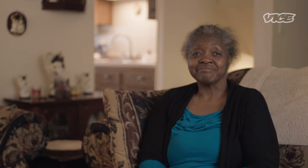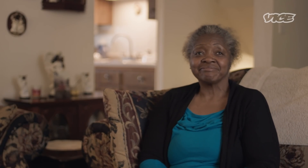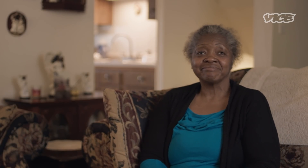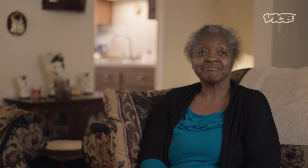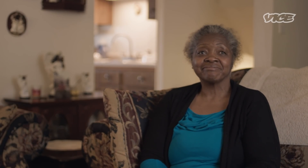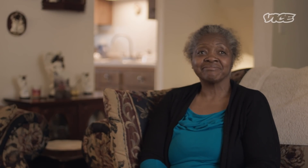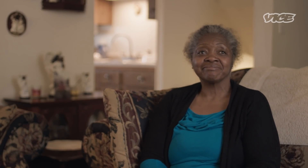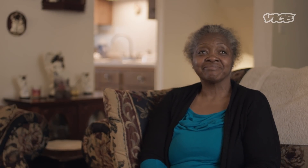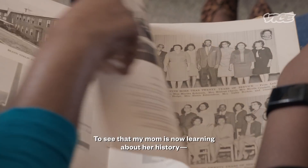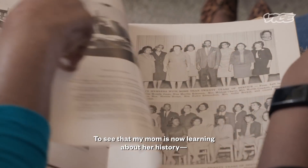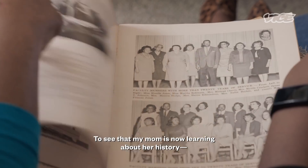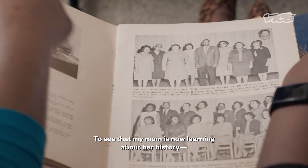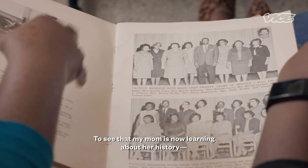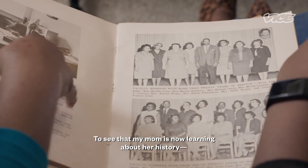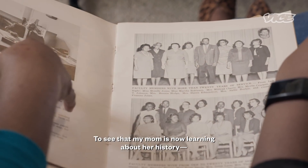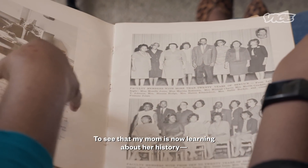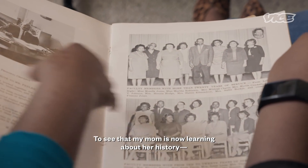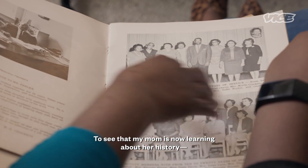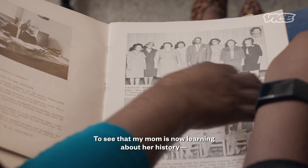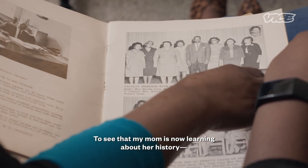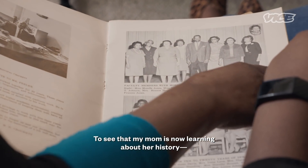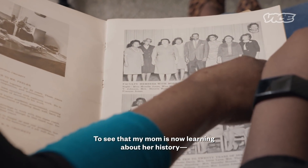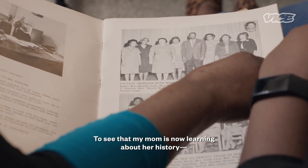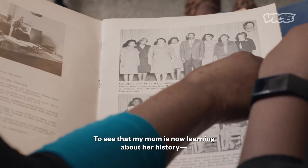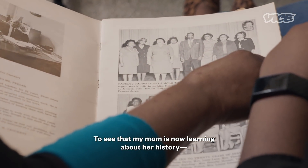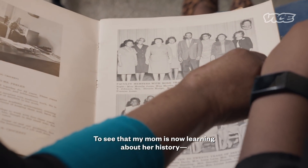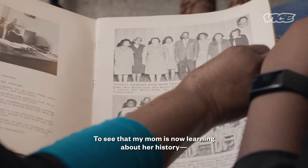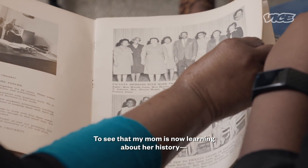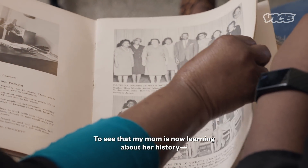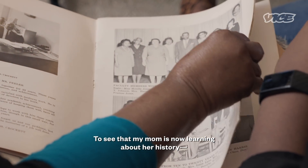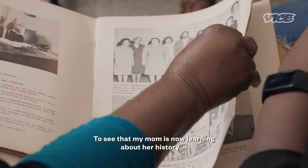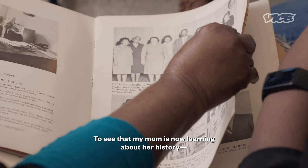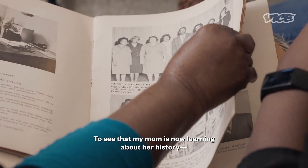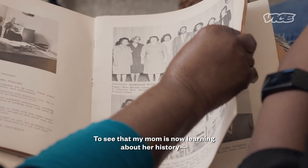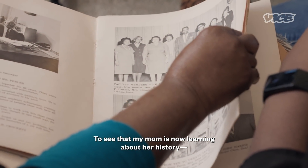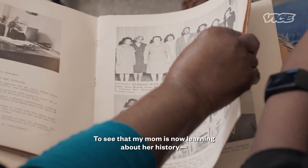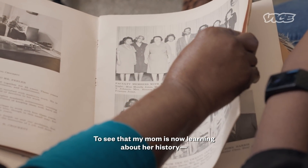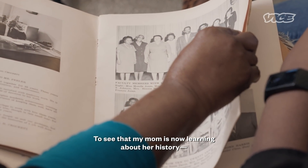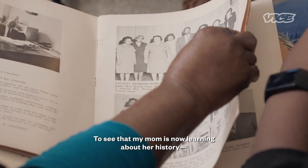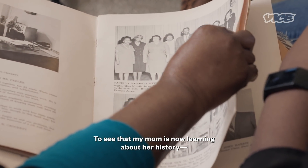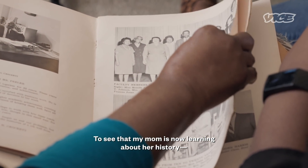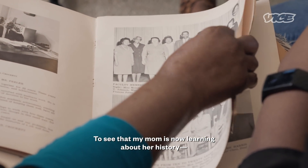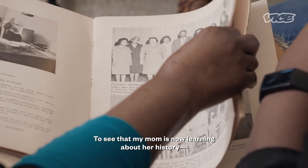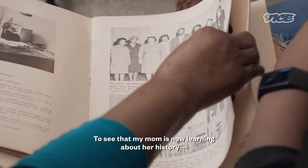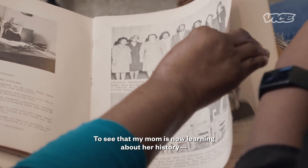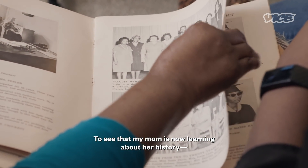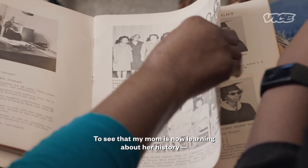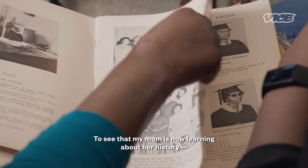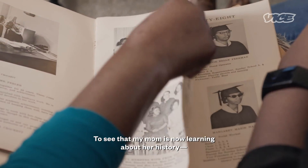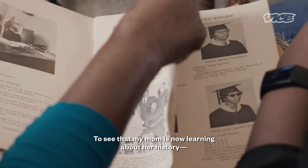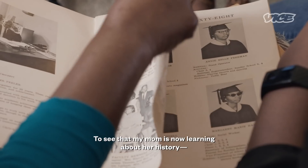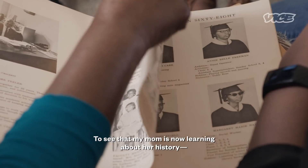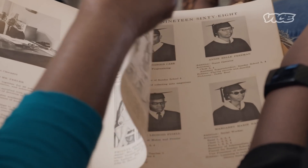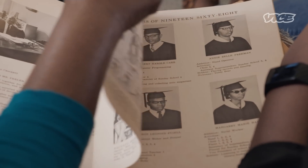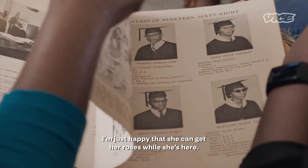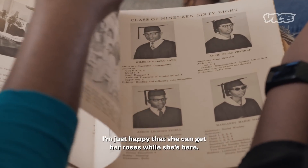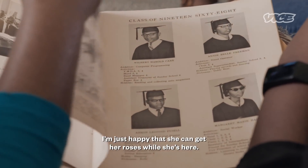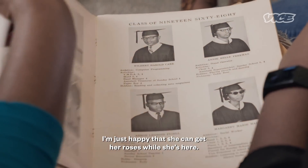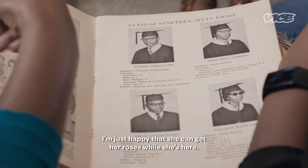To see that my mom is now learning about her history, I'm